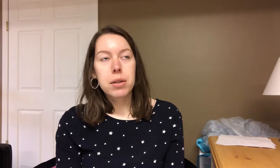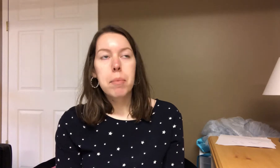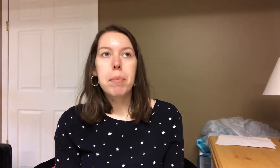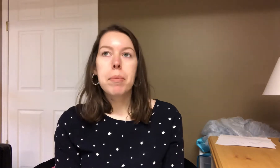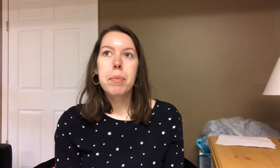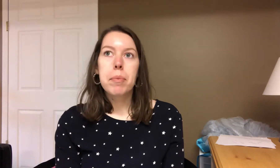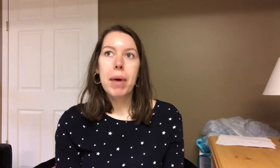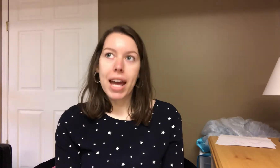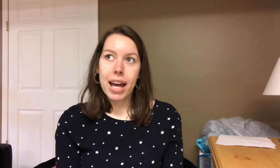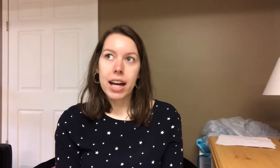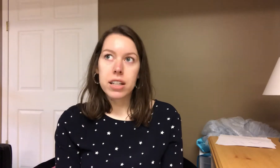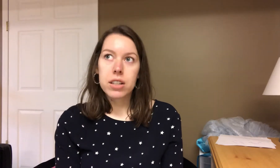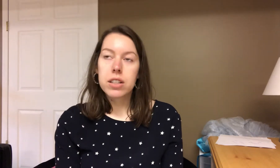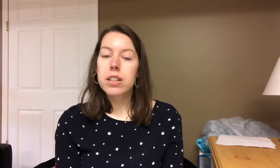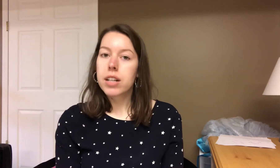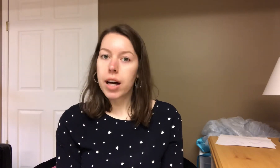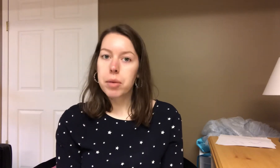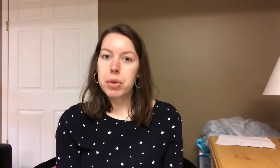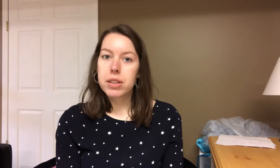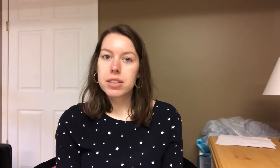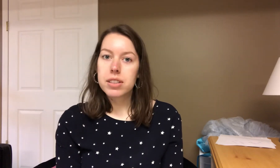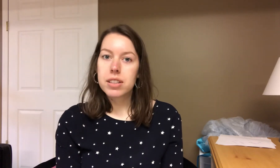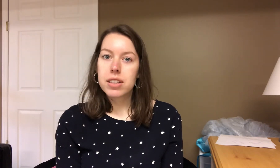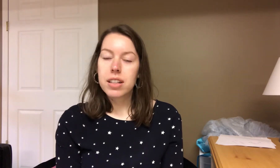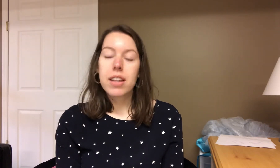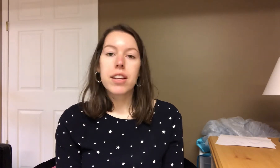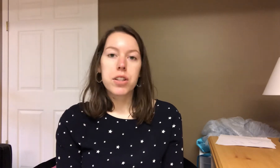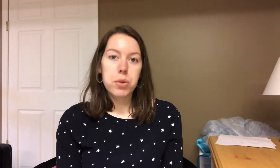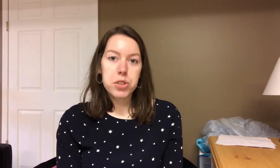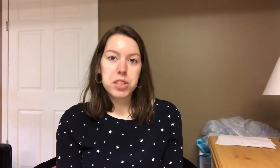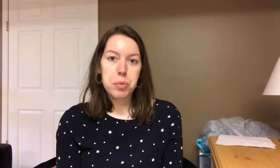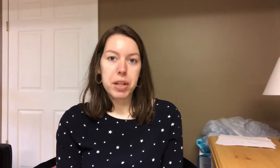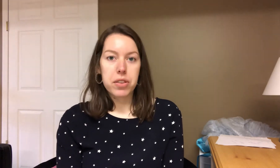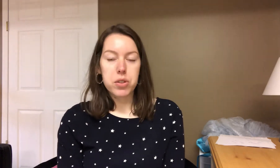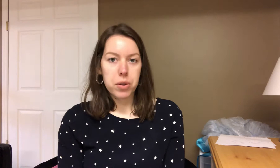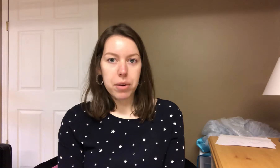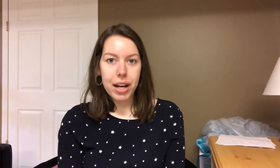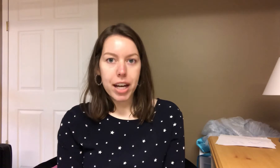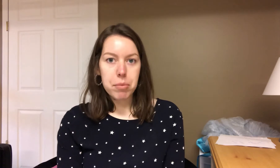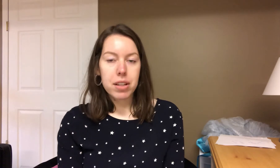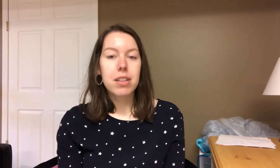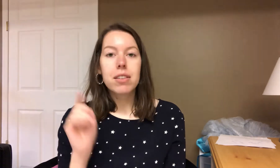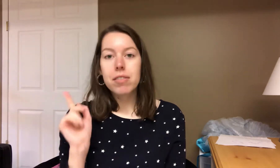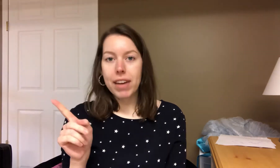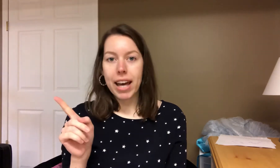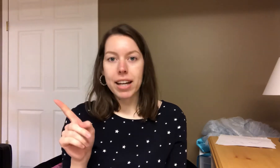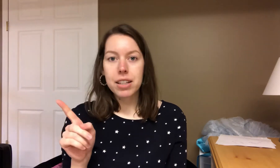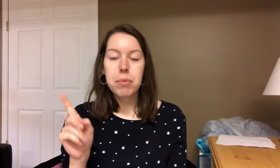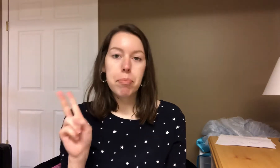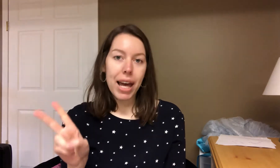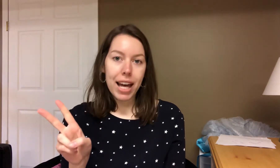pan, cup. Then you will just repeat the two that rhyme. Fan, pan.